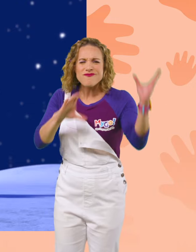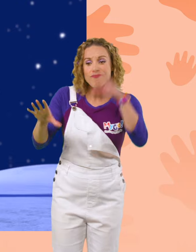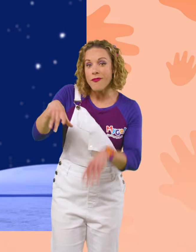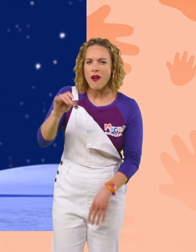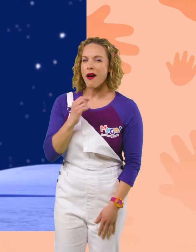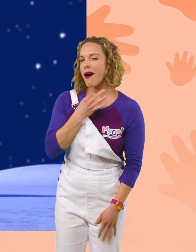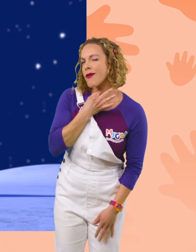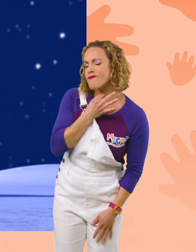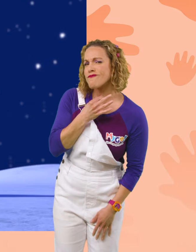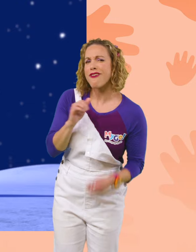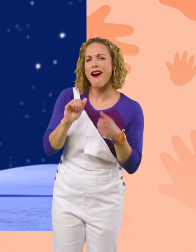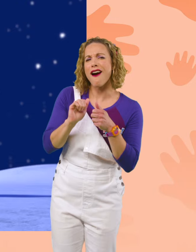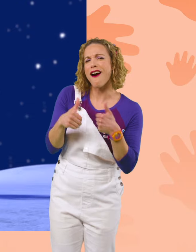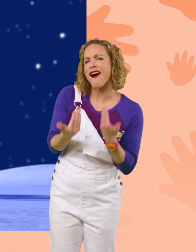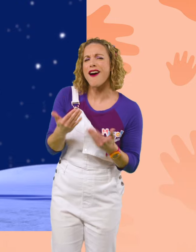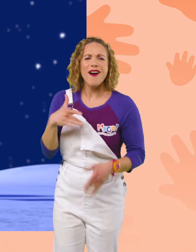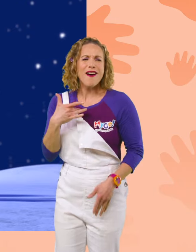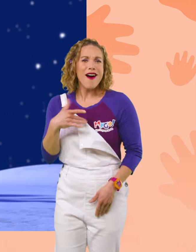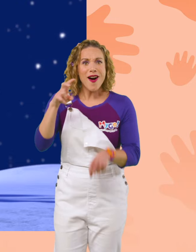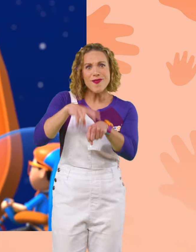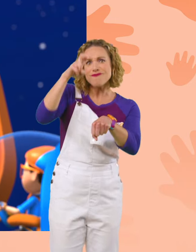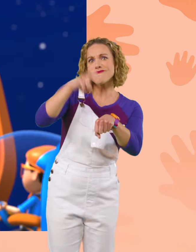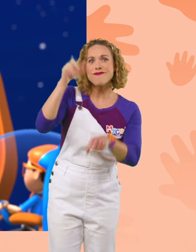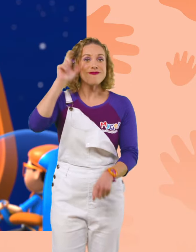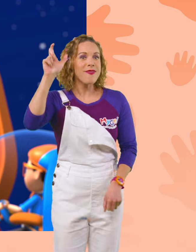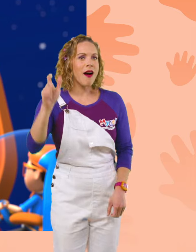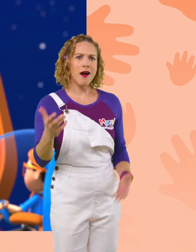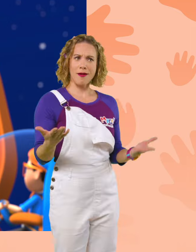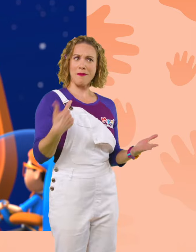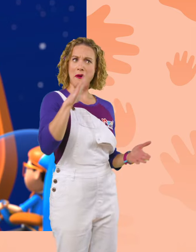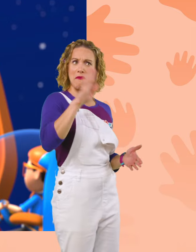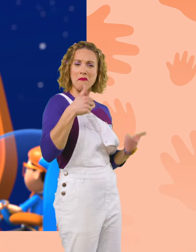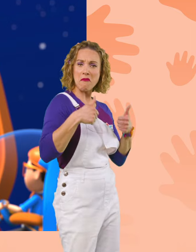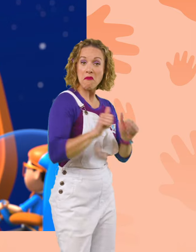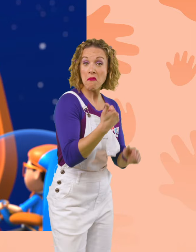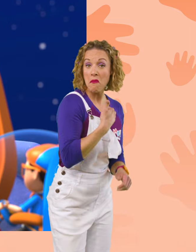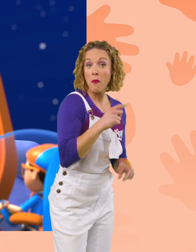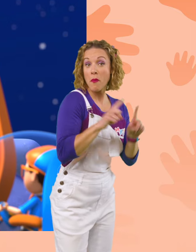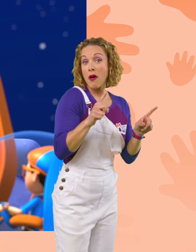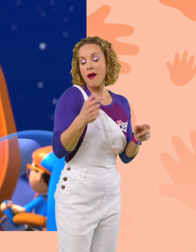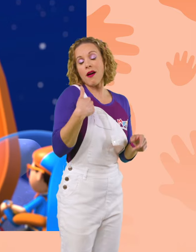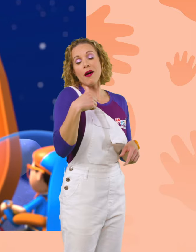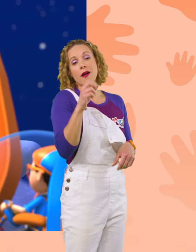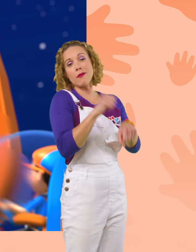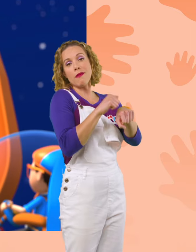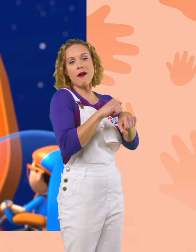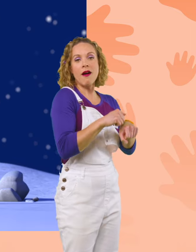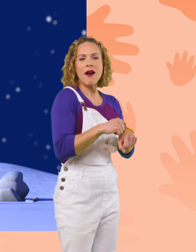find out what it's like to bounce on the moon. Hmm, I never tried it myself, being a rock. But let me see if I can